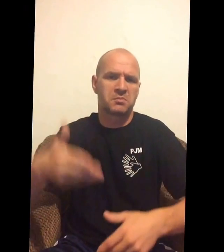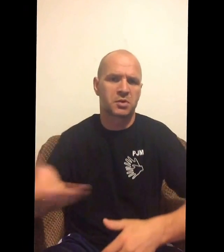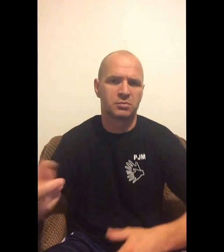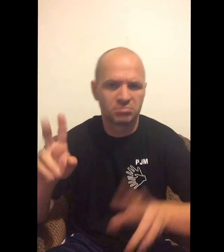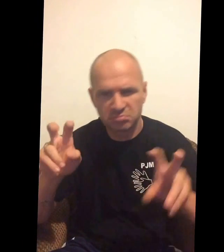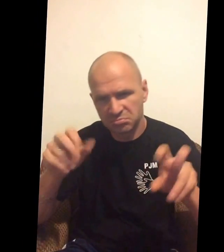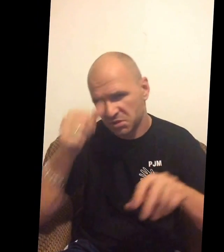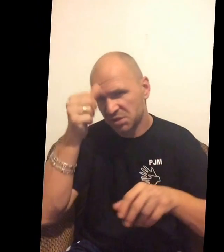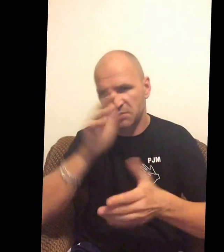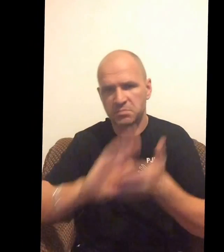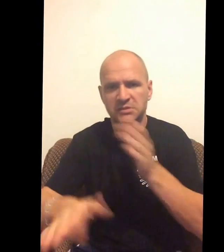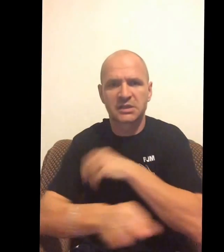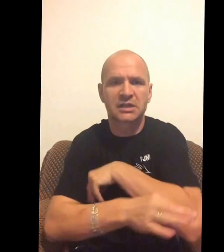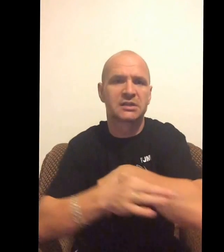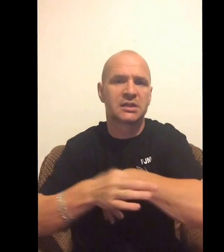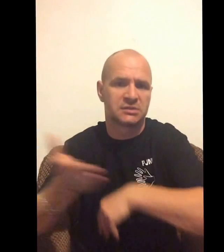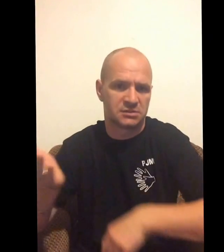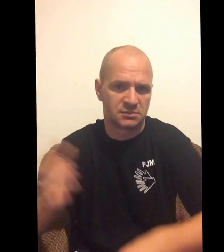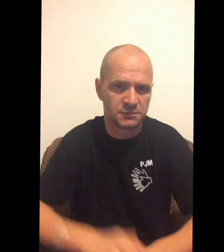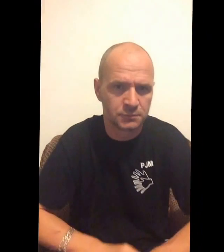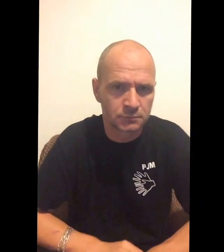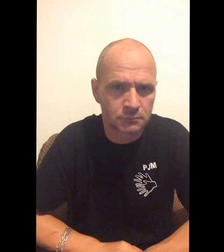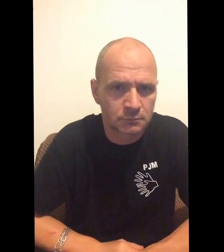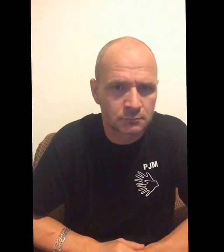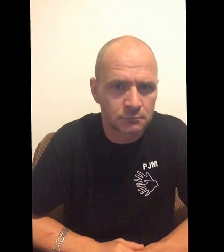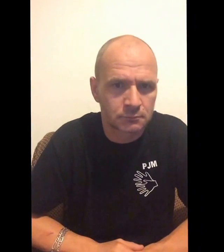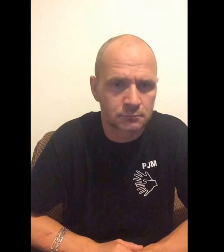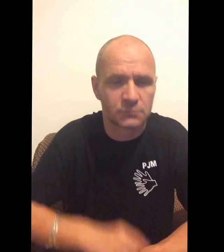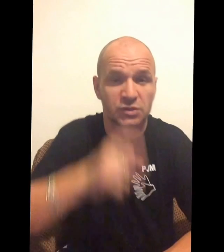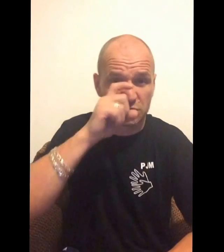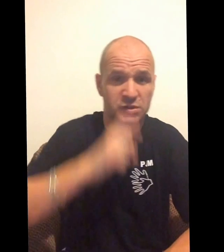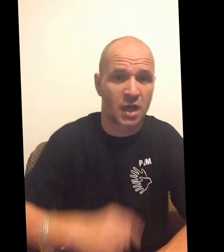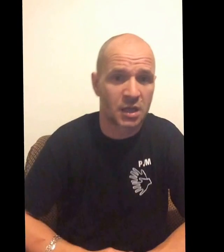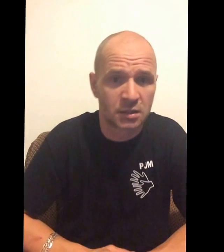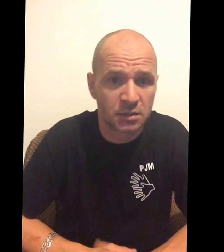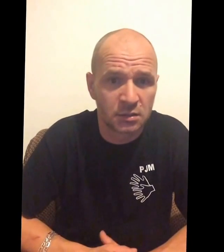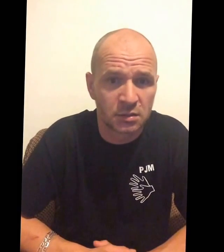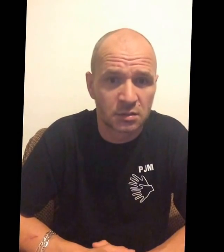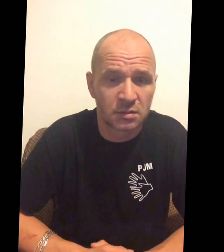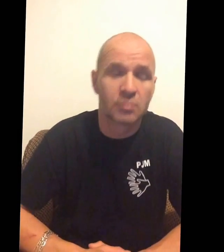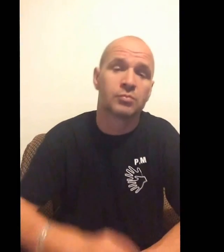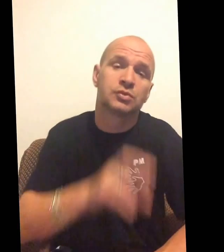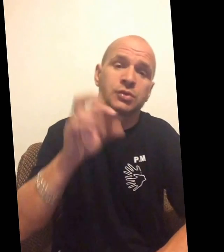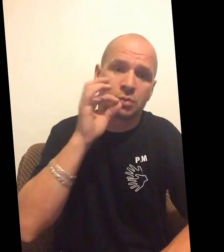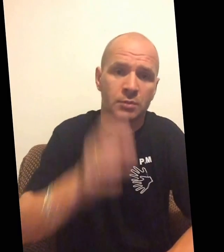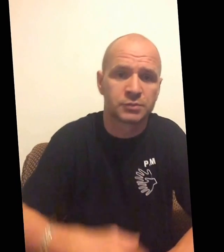Here you are Here's the predictable